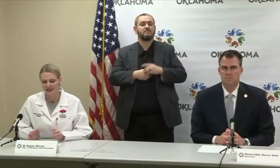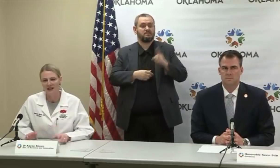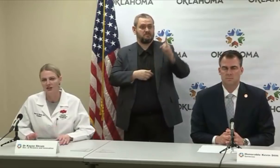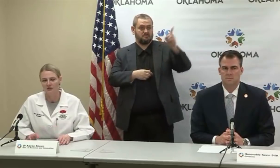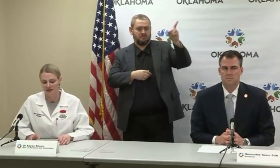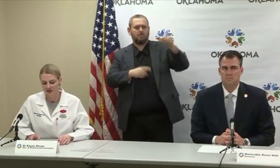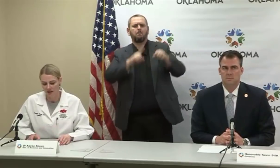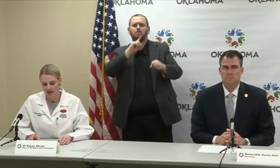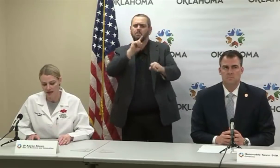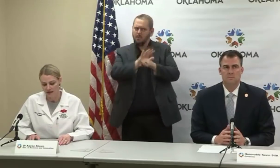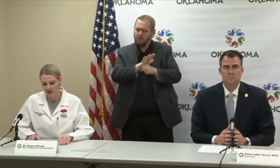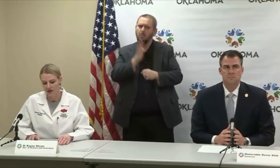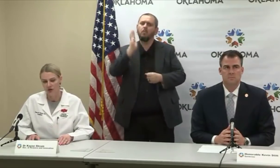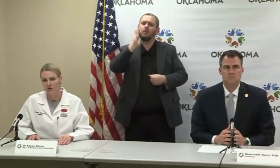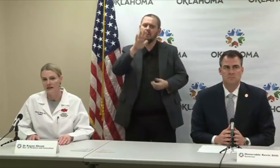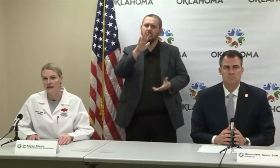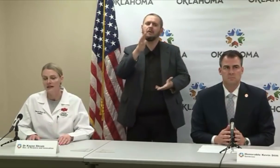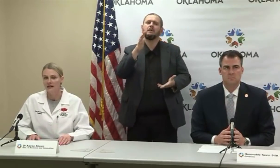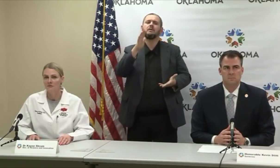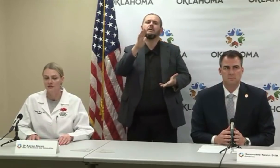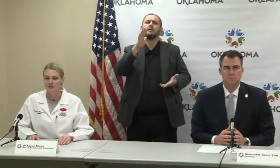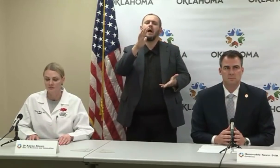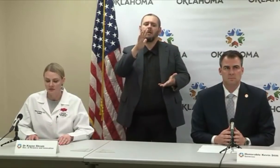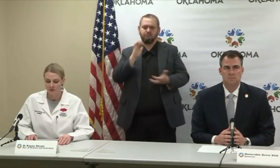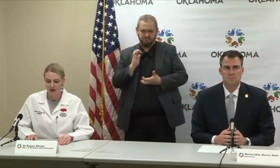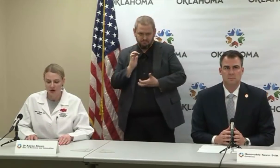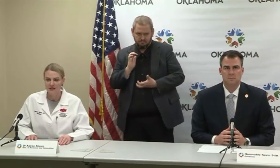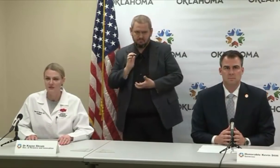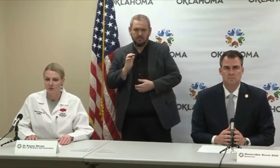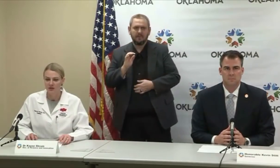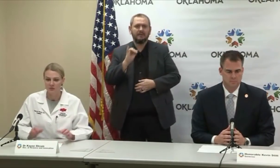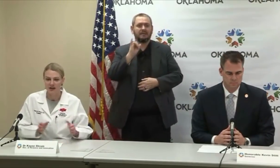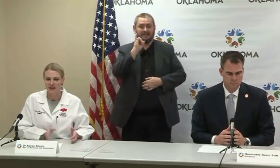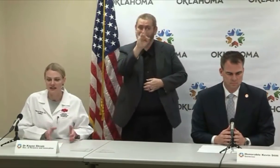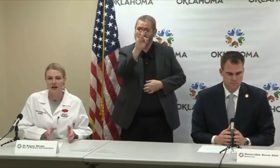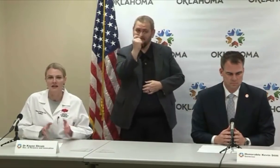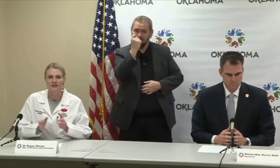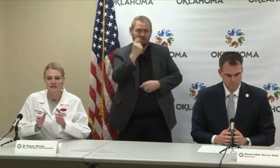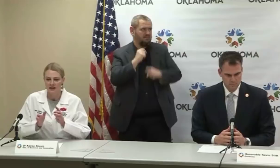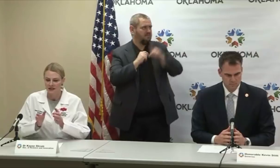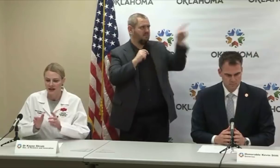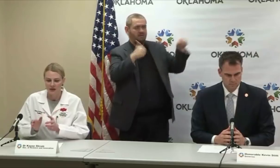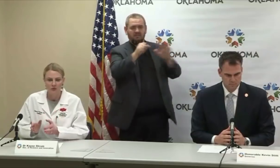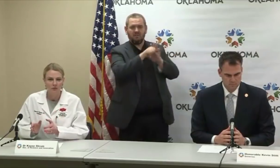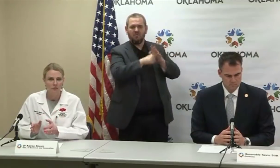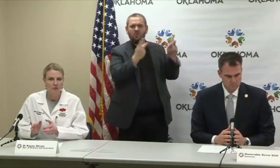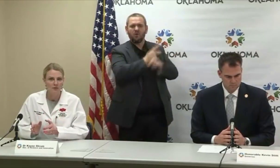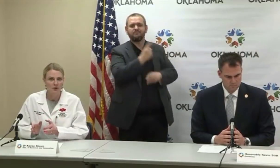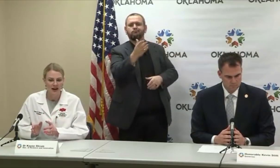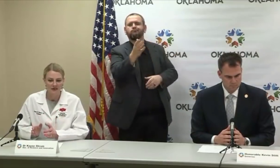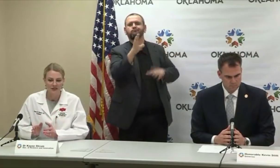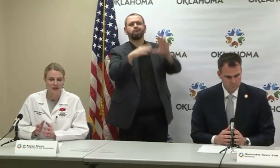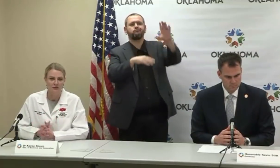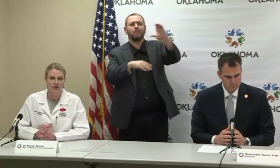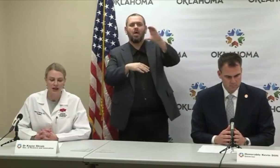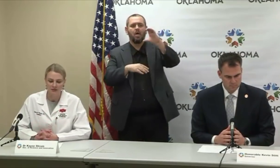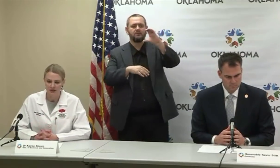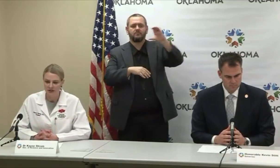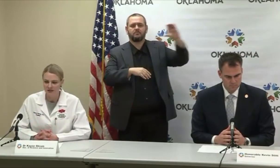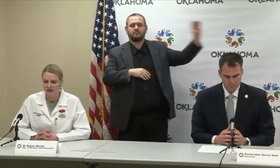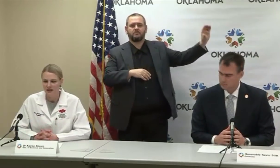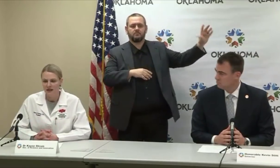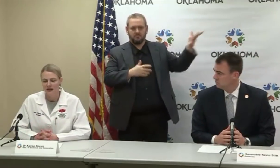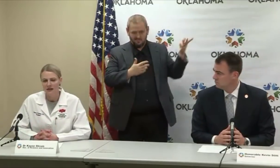line to get that. It could have been delayed. And so to be honest, when we recognized that we were having those